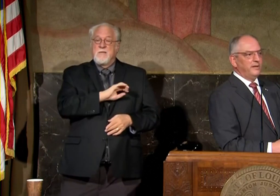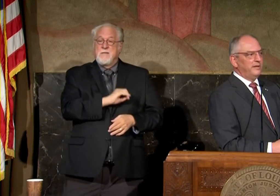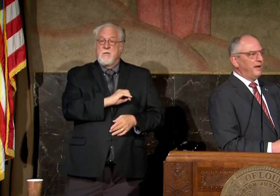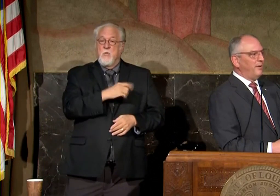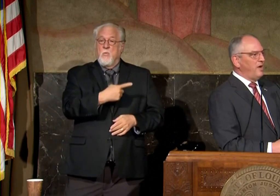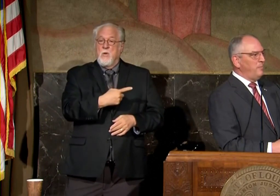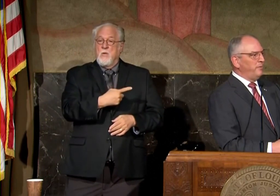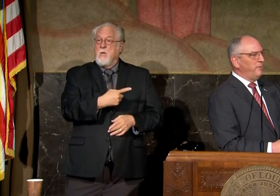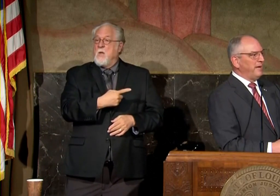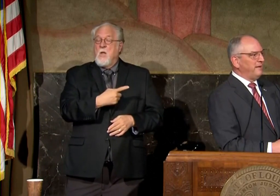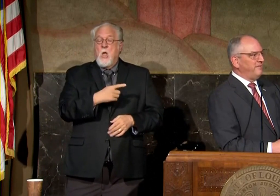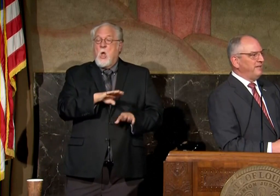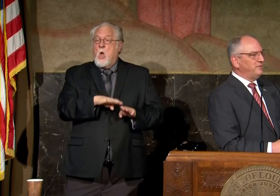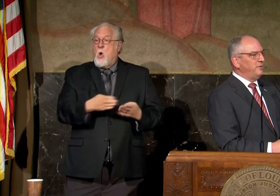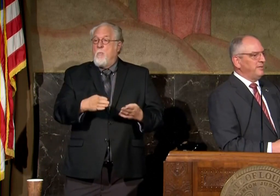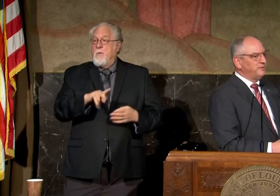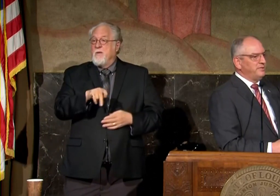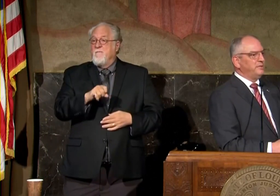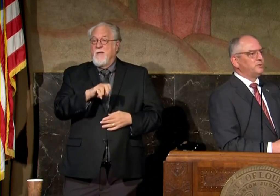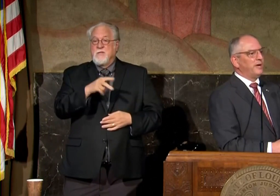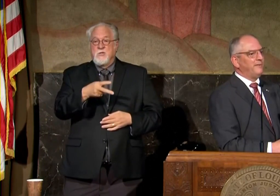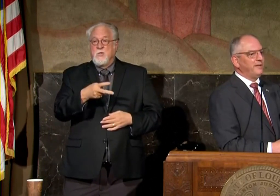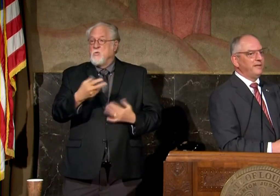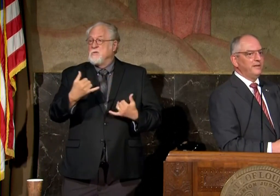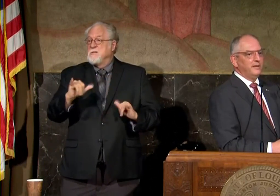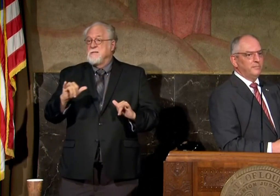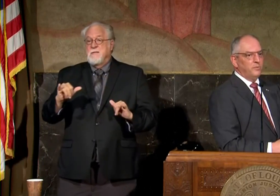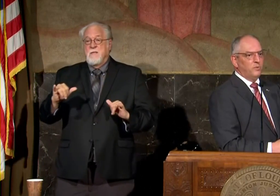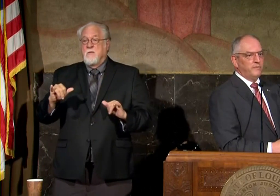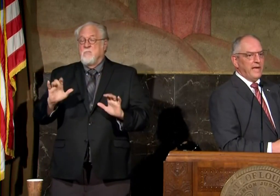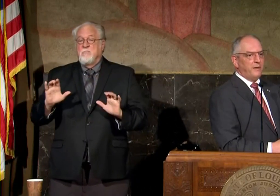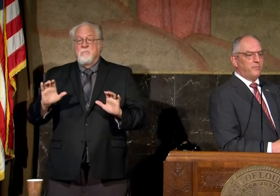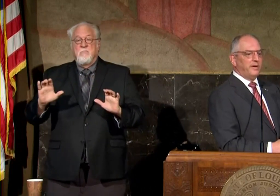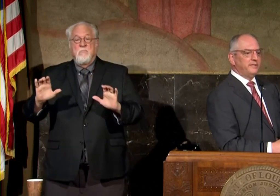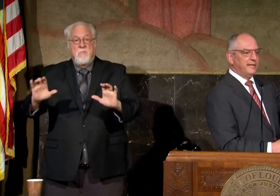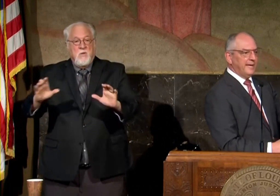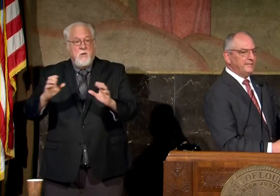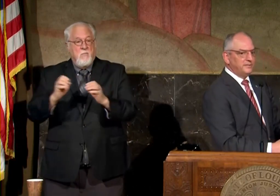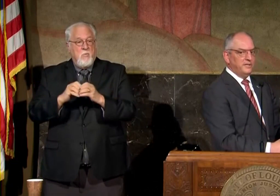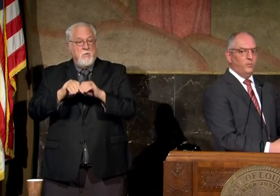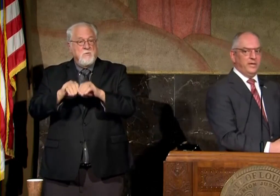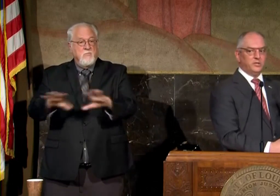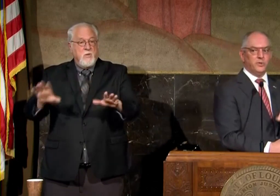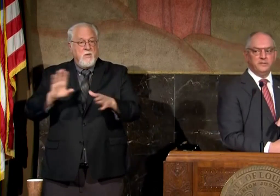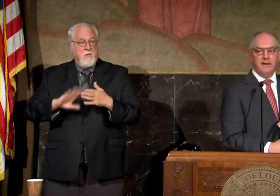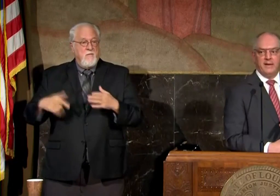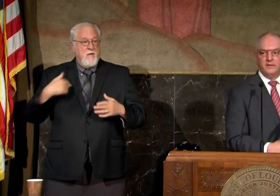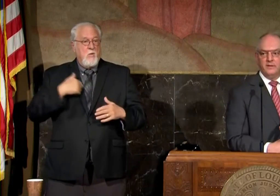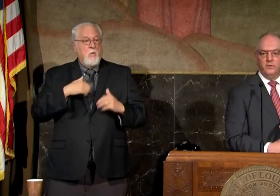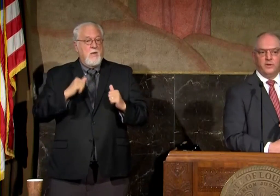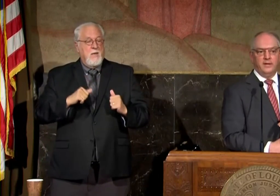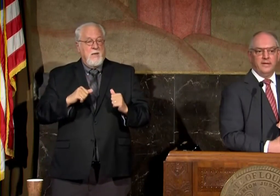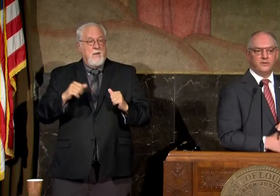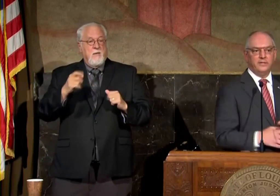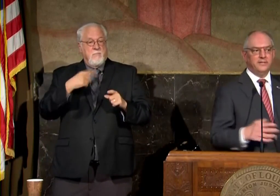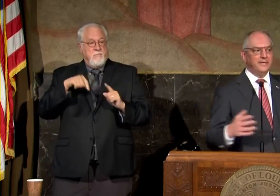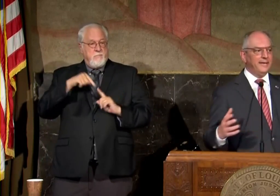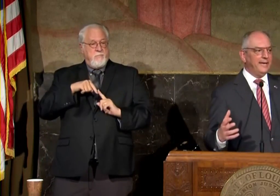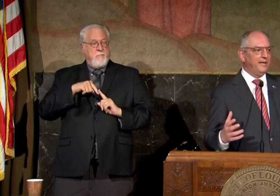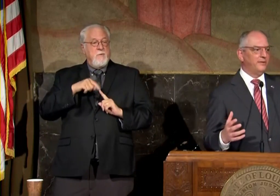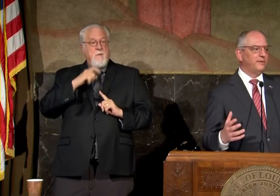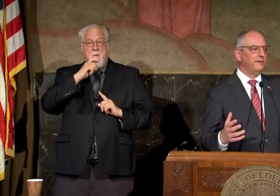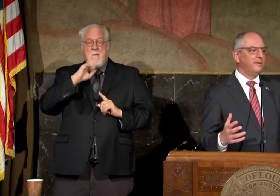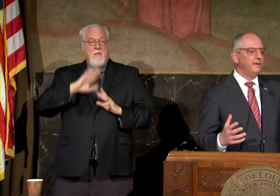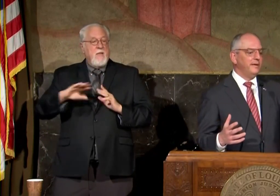one they only opened when we got to phase two and they're still driving more of the outbreaks in the cases that we can trace back through contact tracing